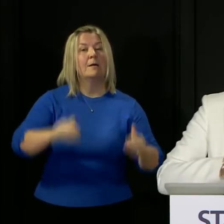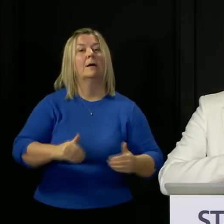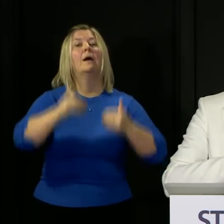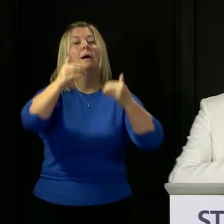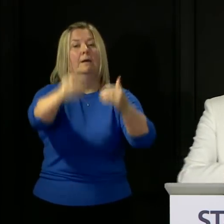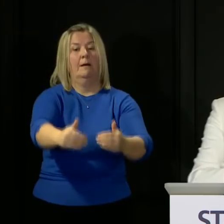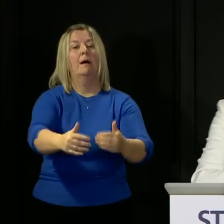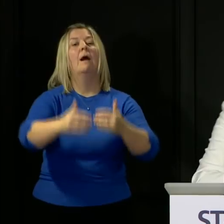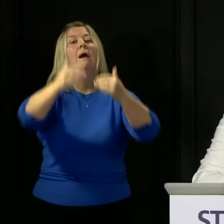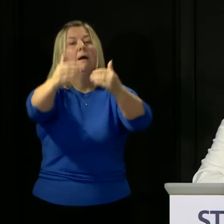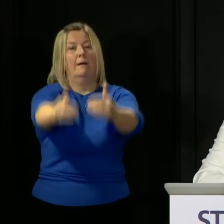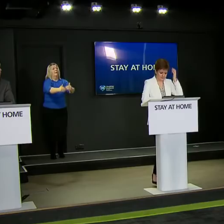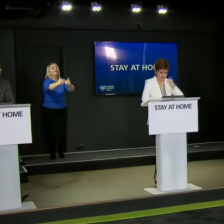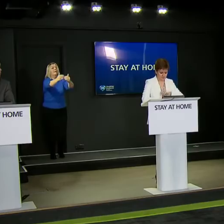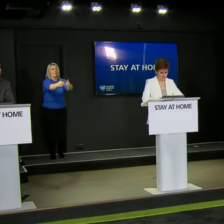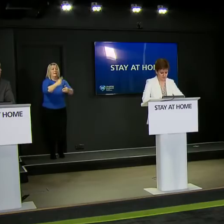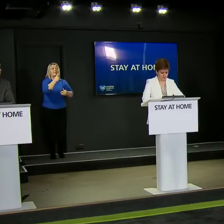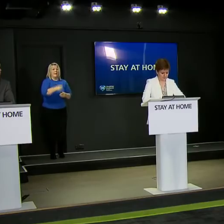from the Daily Mail